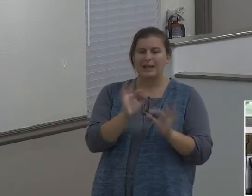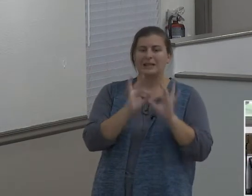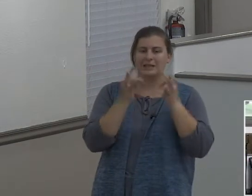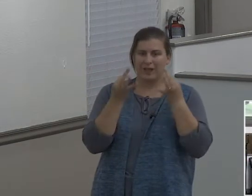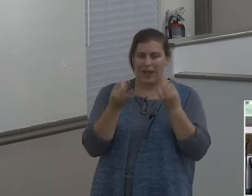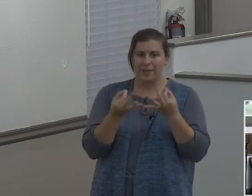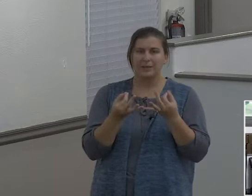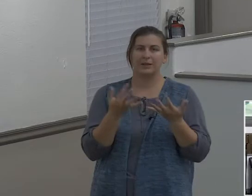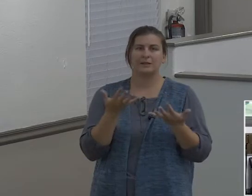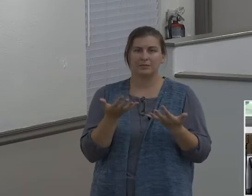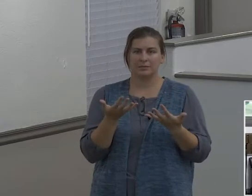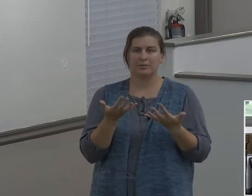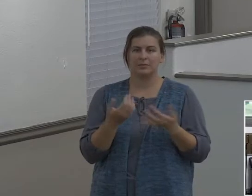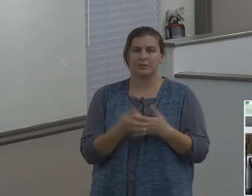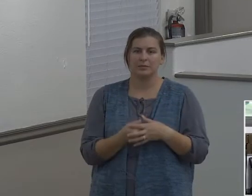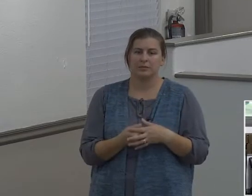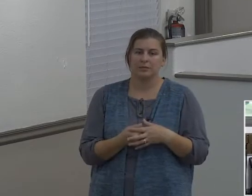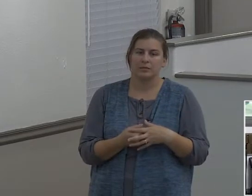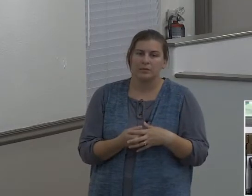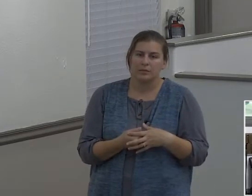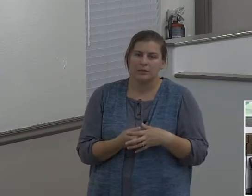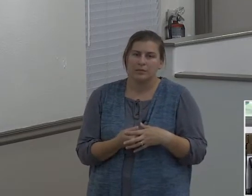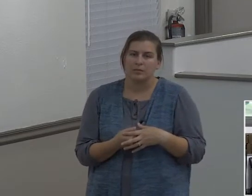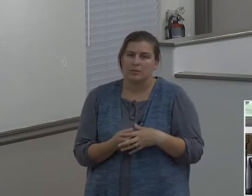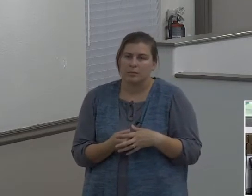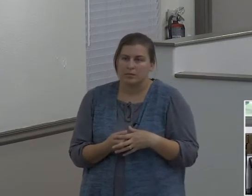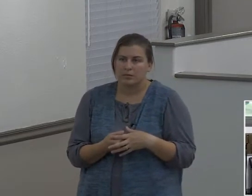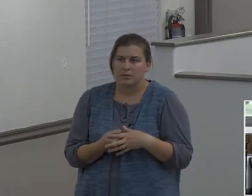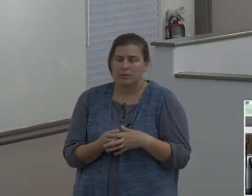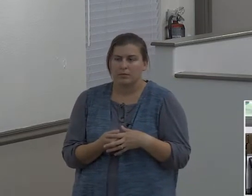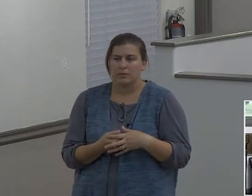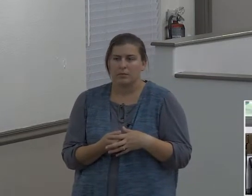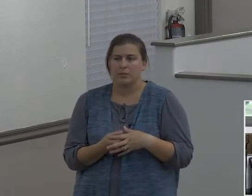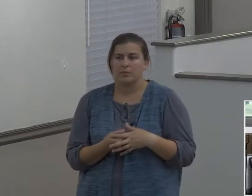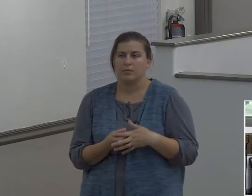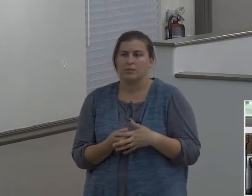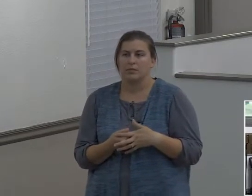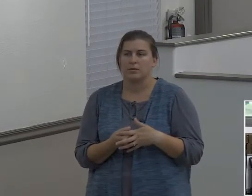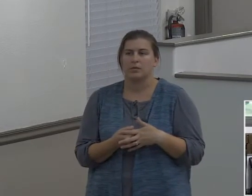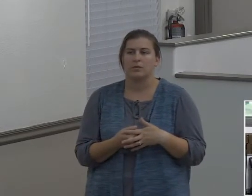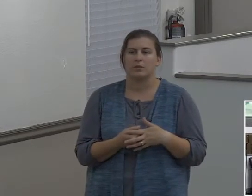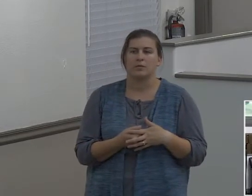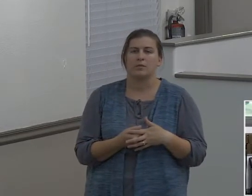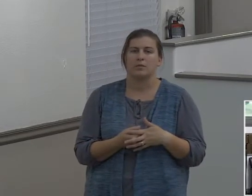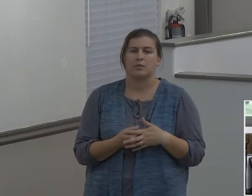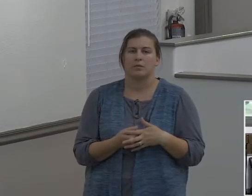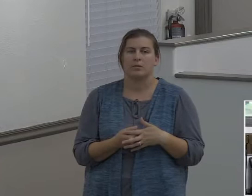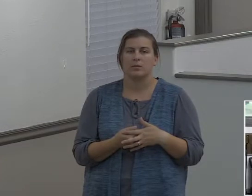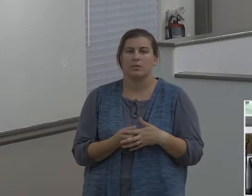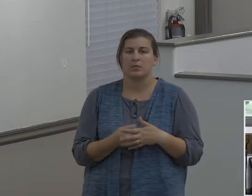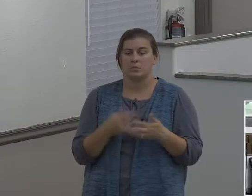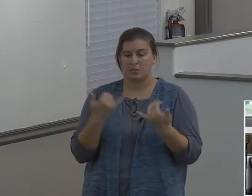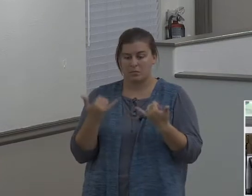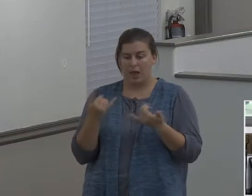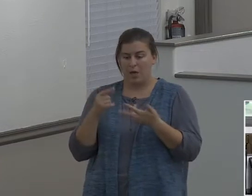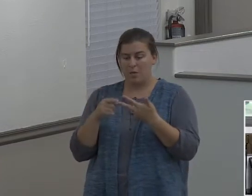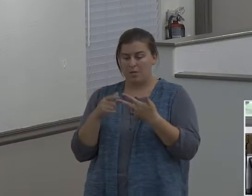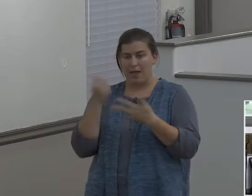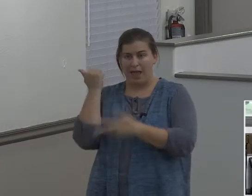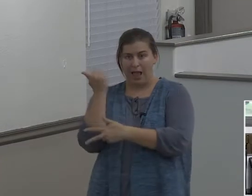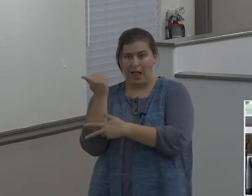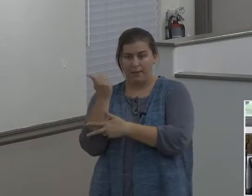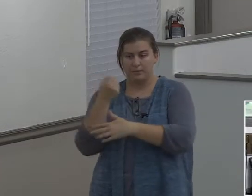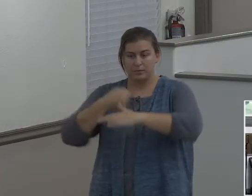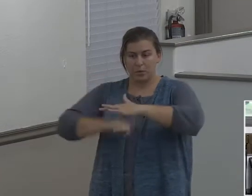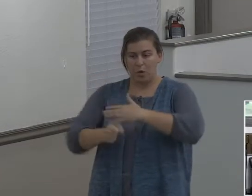And so, I mean, and by the time Abram's born, Haran's probably already started his family,